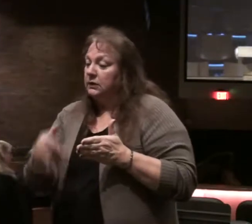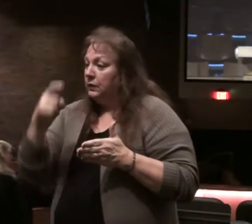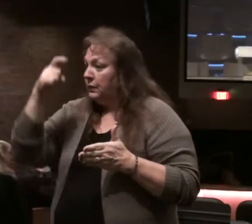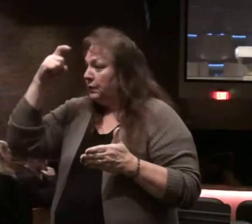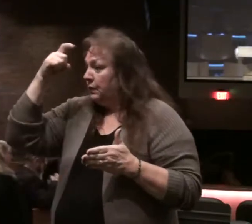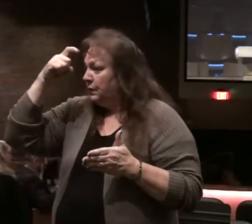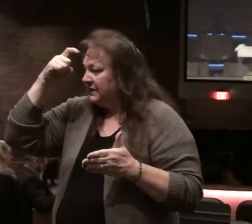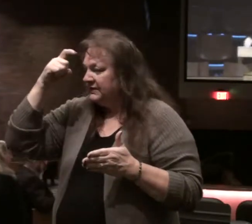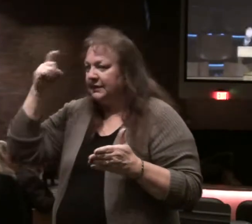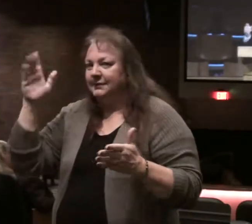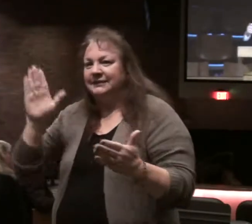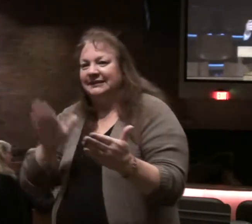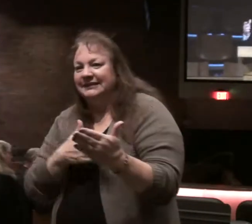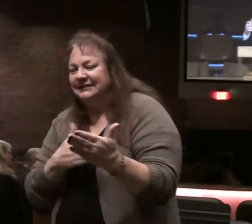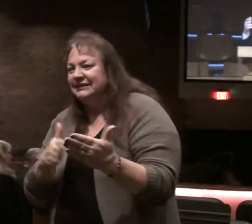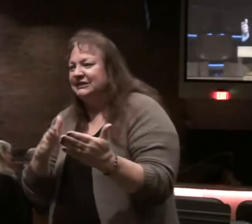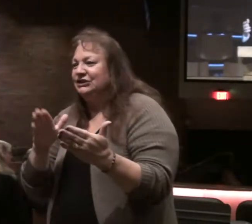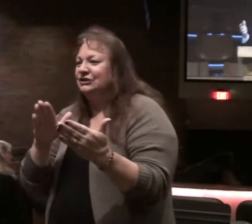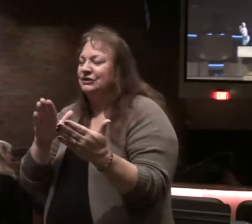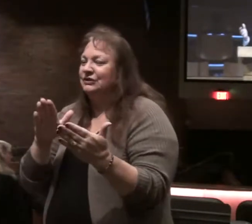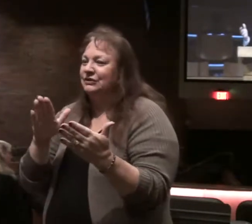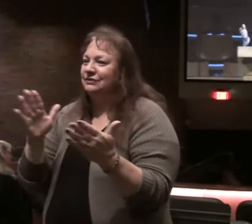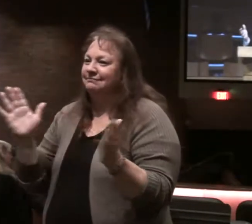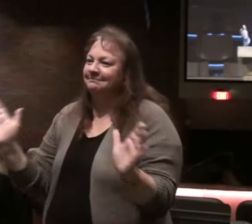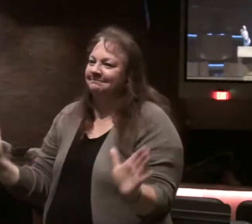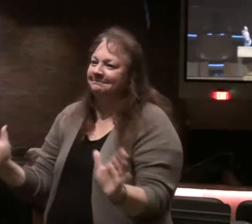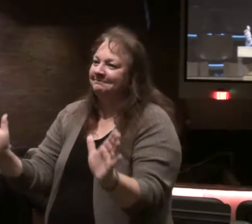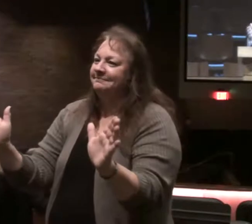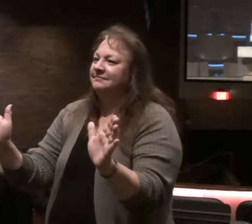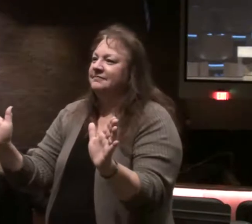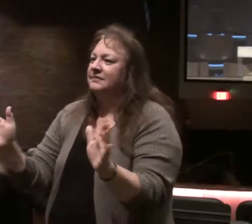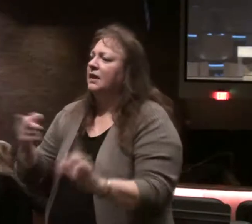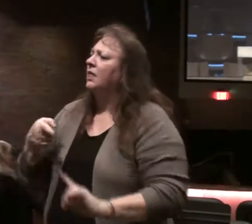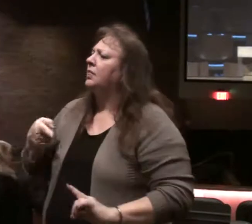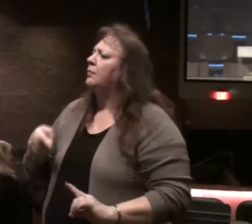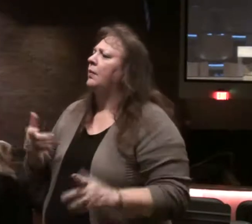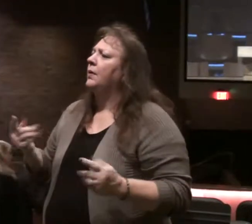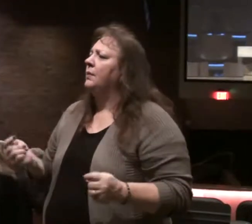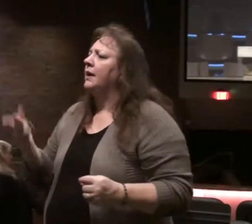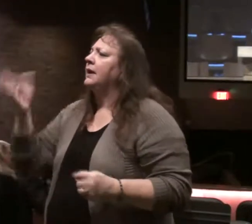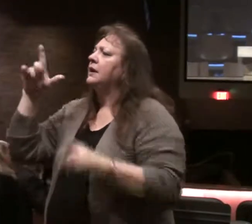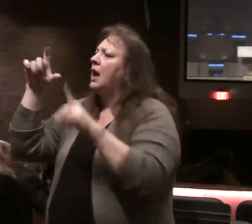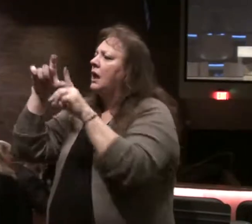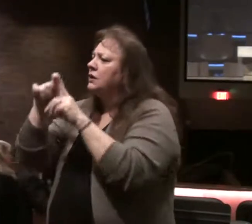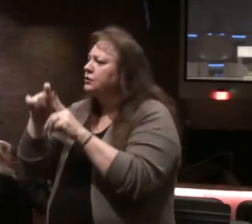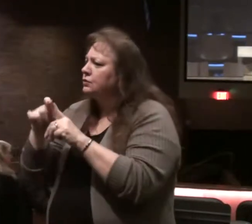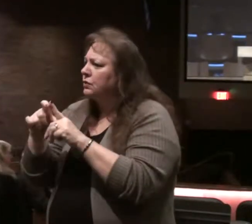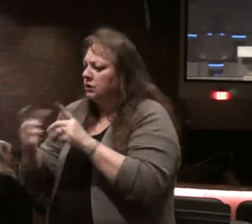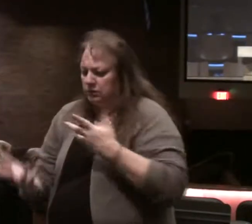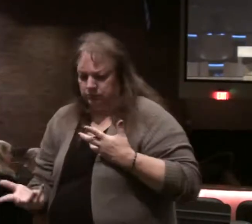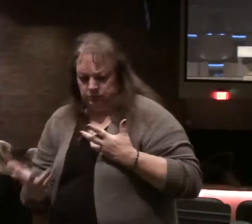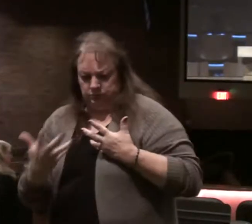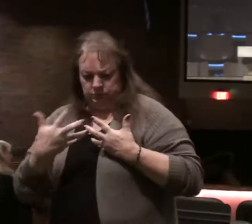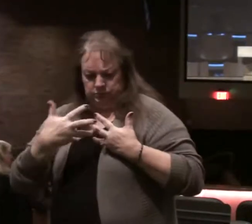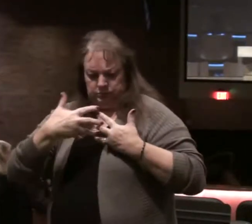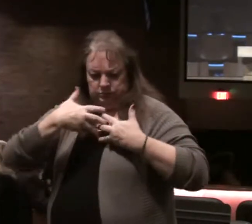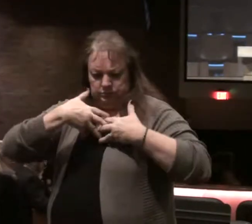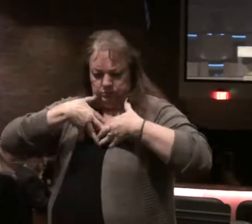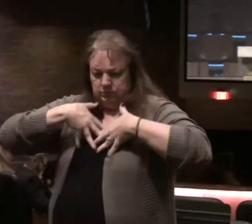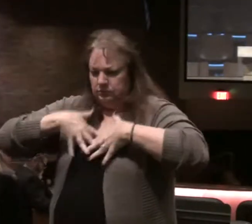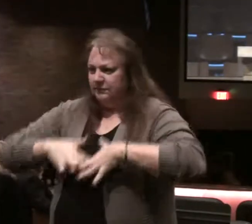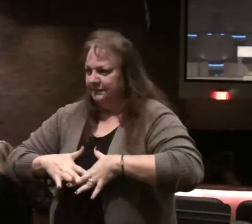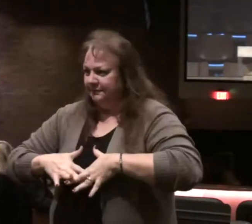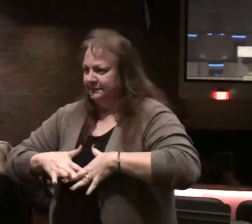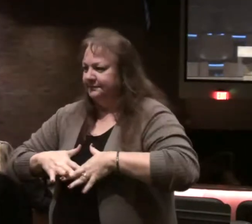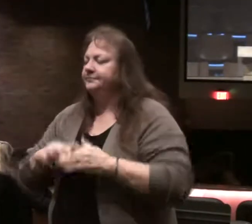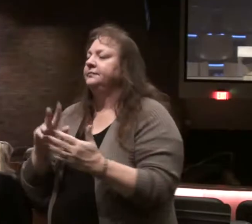teaching, admonishing one another psalms, hymns, spiritual songs. But the point is the word of God is to be within. Go